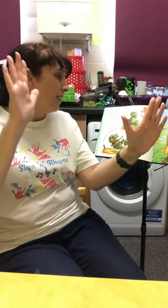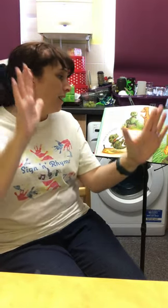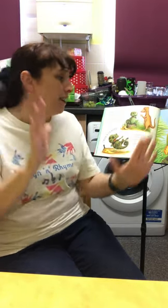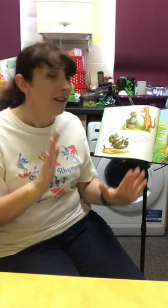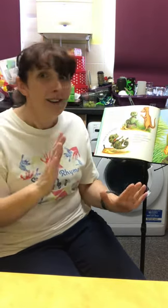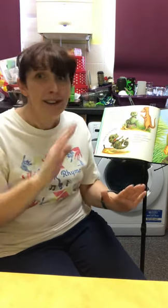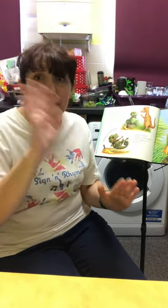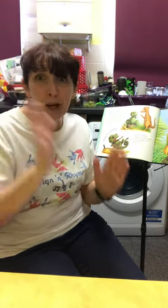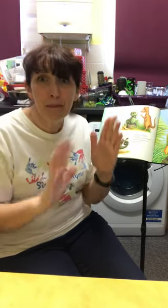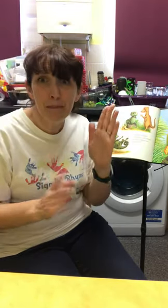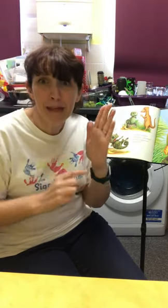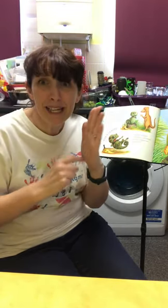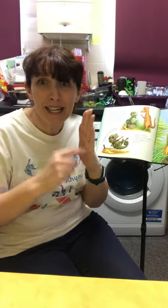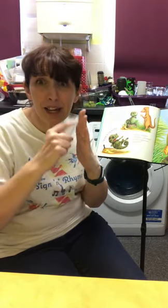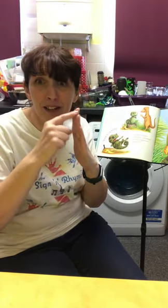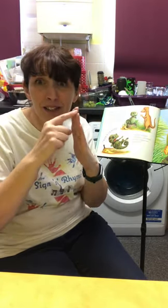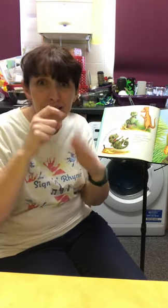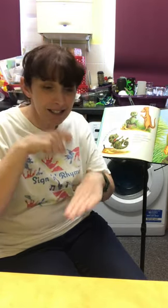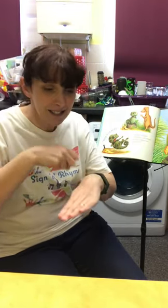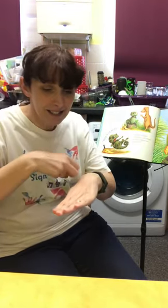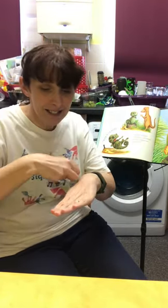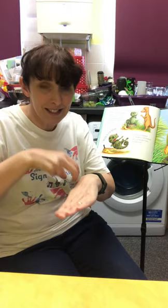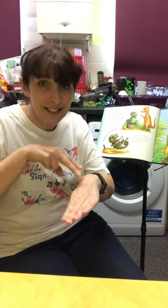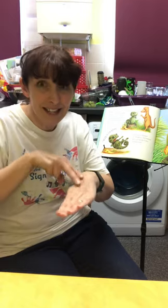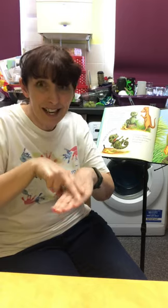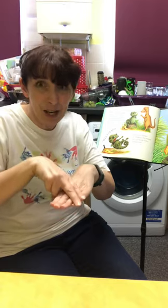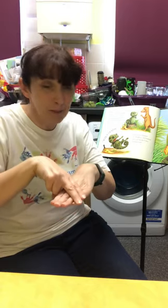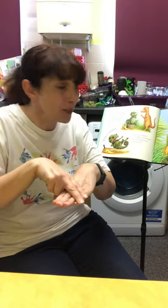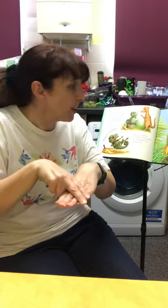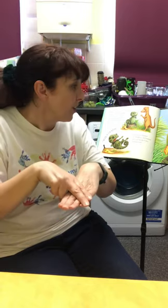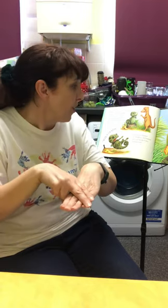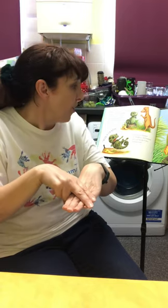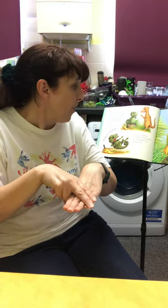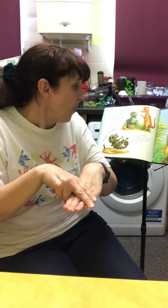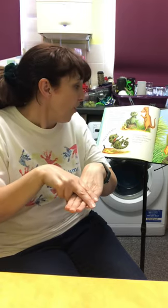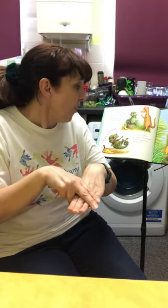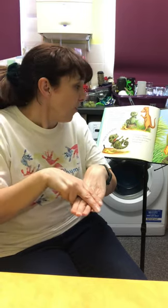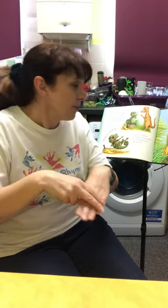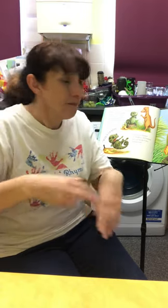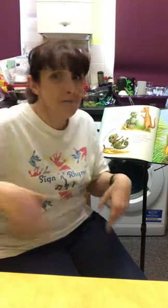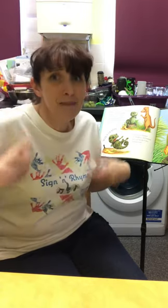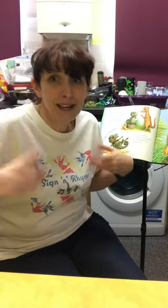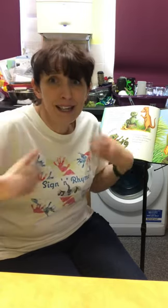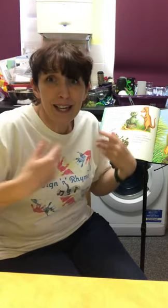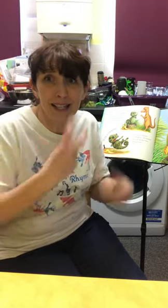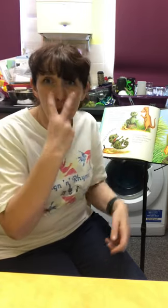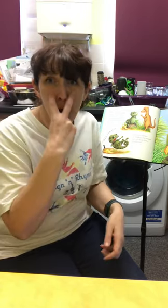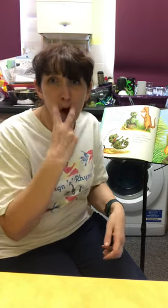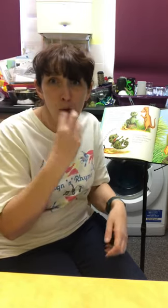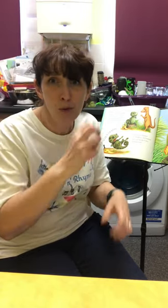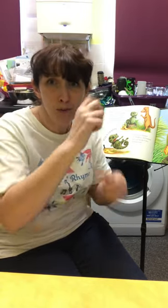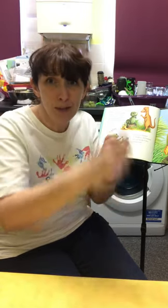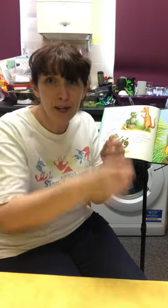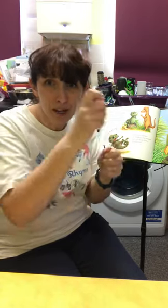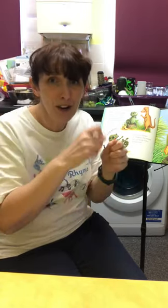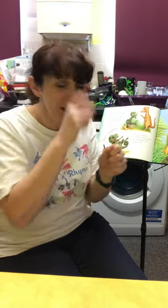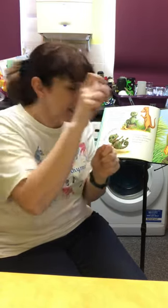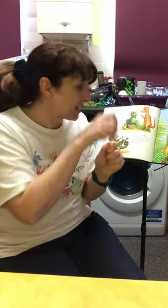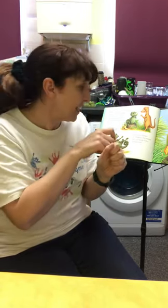chameleon slipped on Monkey's old banana skin